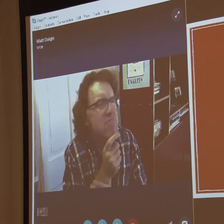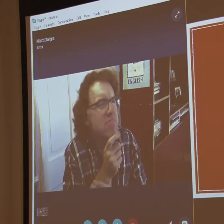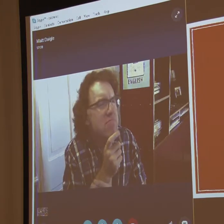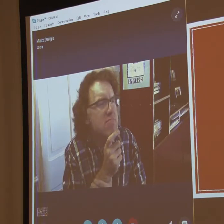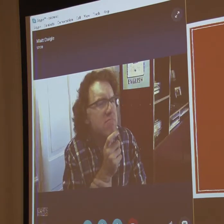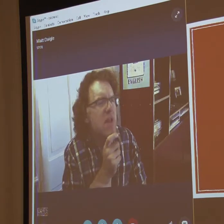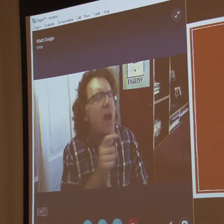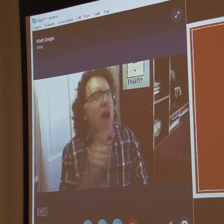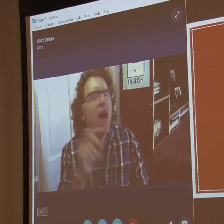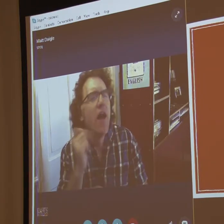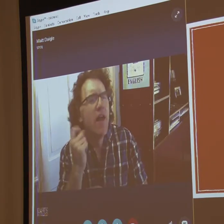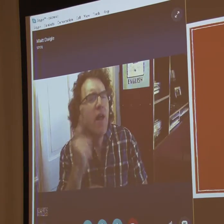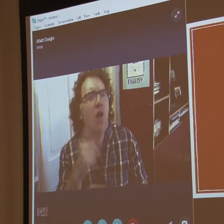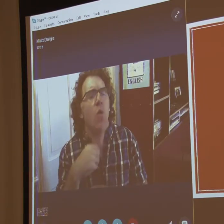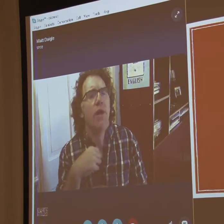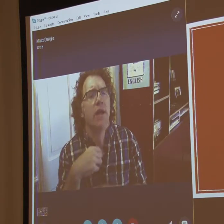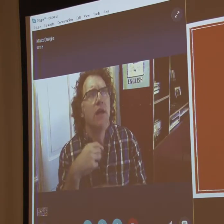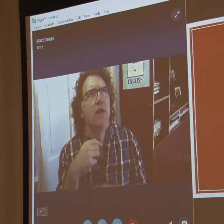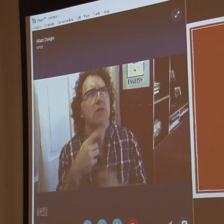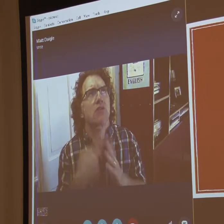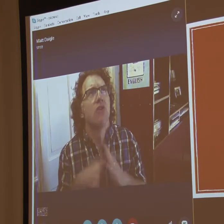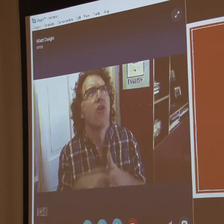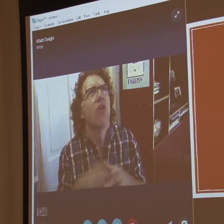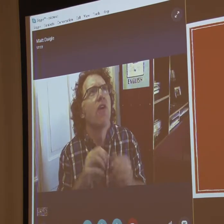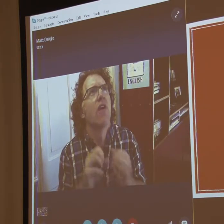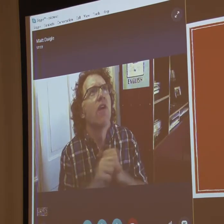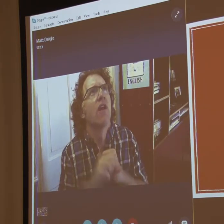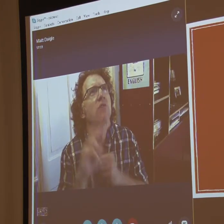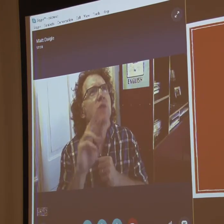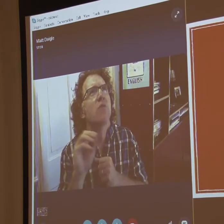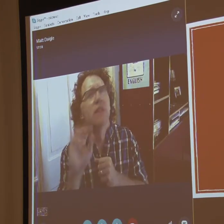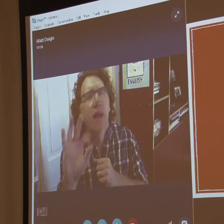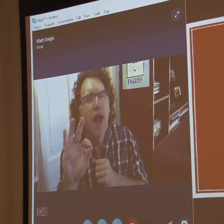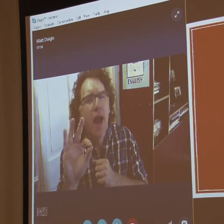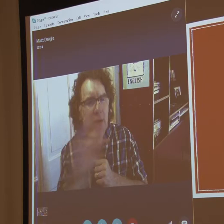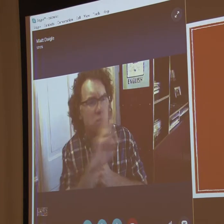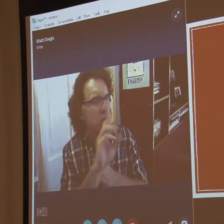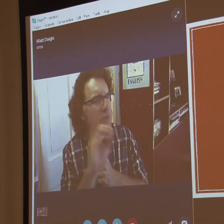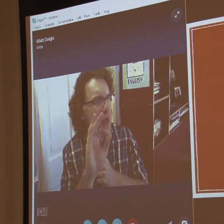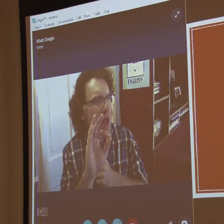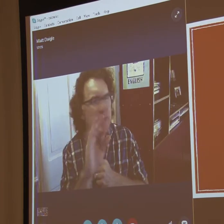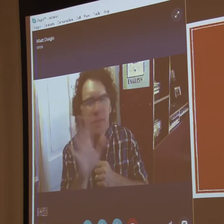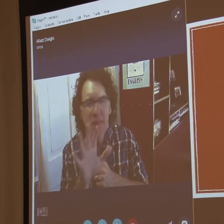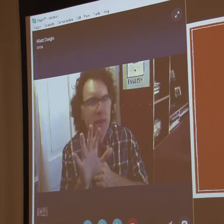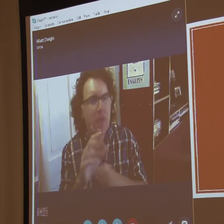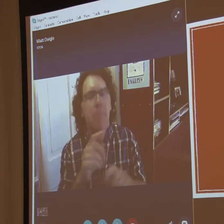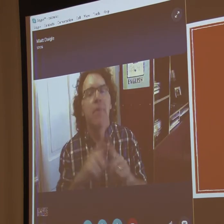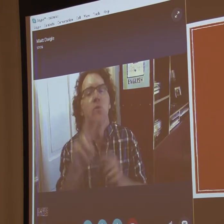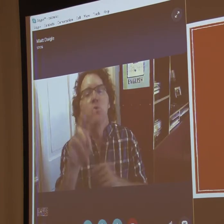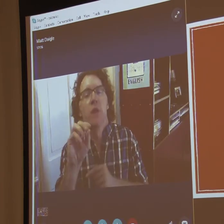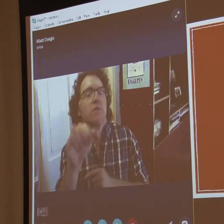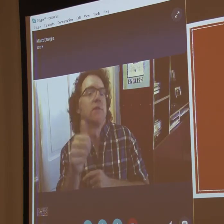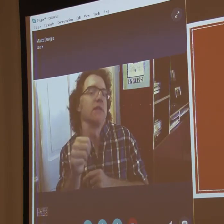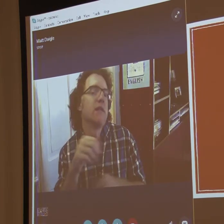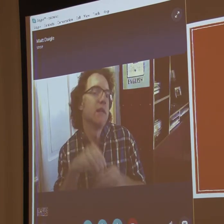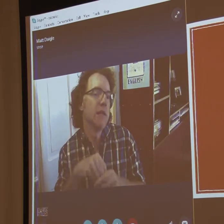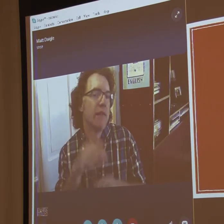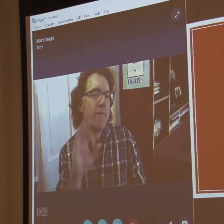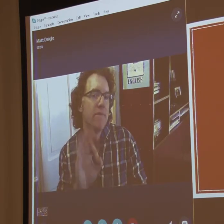believe I started that in 2010, 2009, something like that.